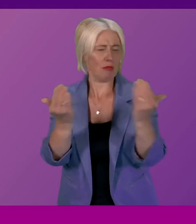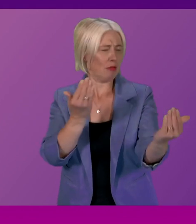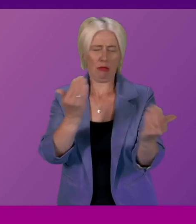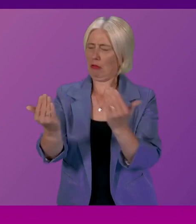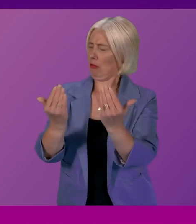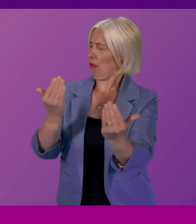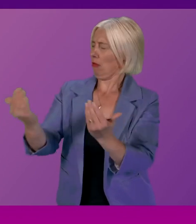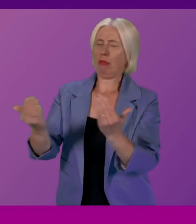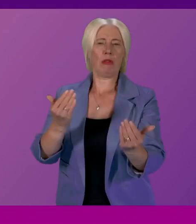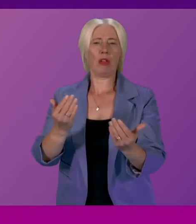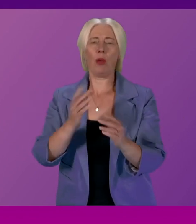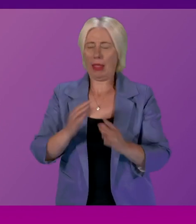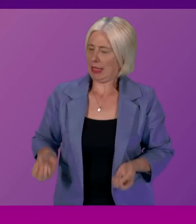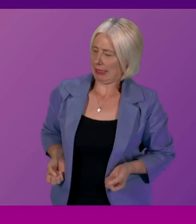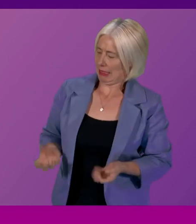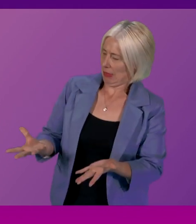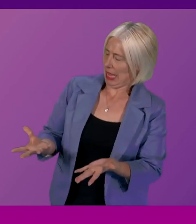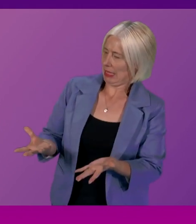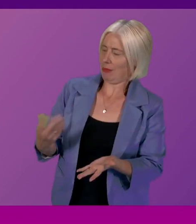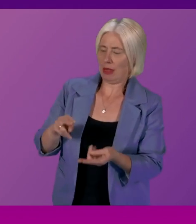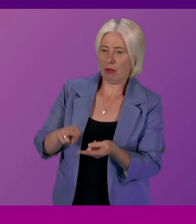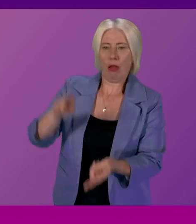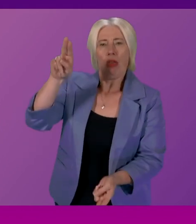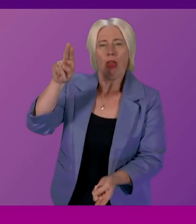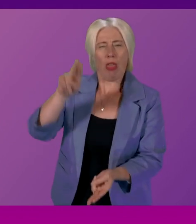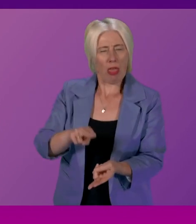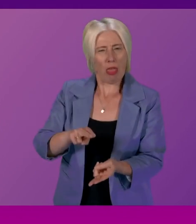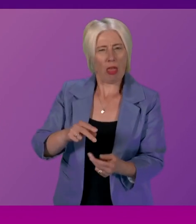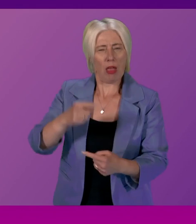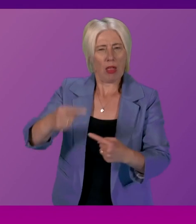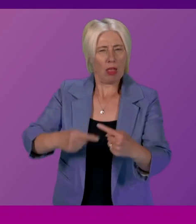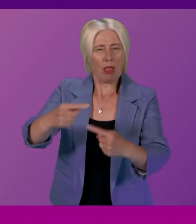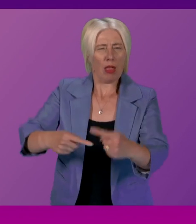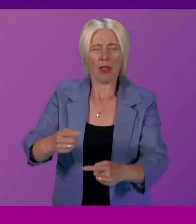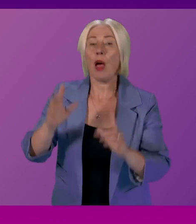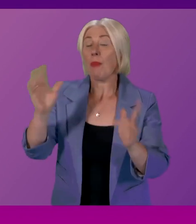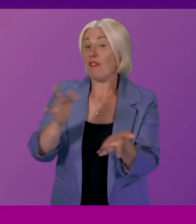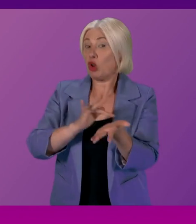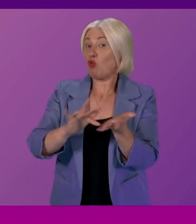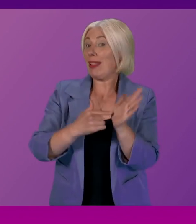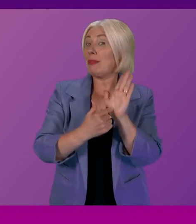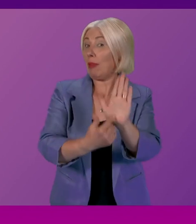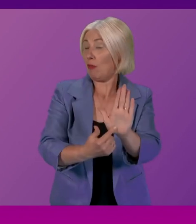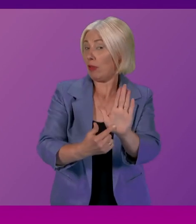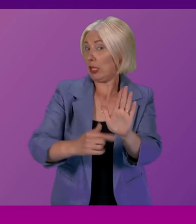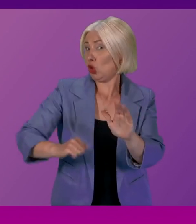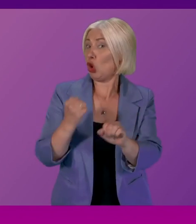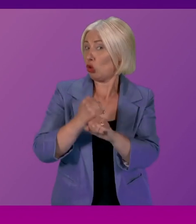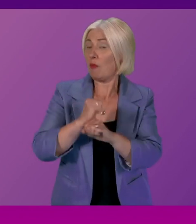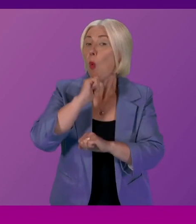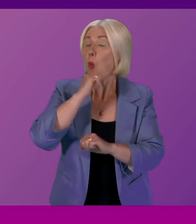oranges, in relation to whether spend has increased or decreased. And then just for transparency, will the Scottish Government present,